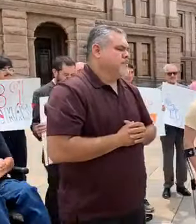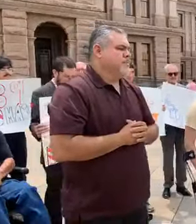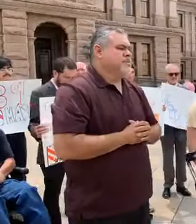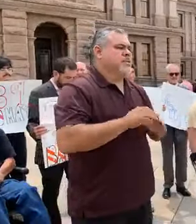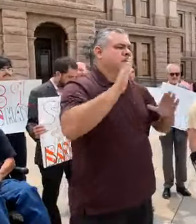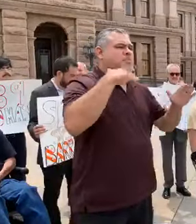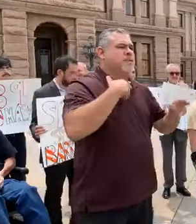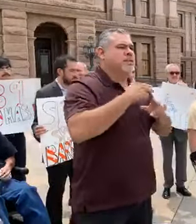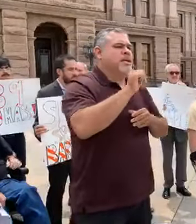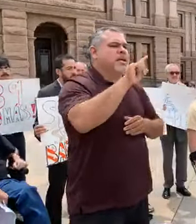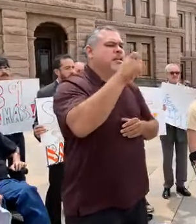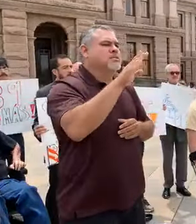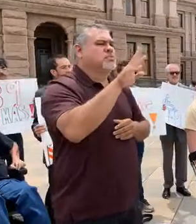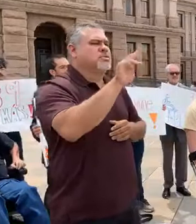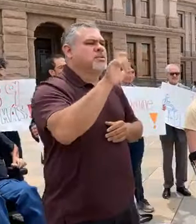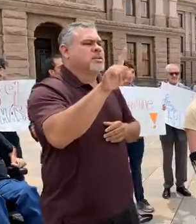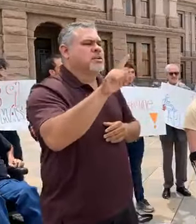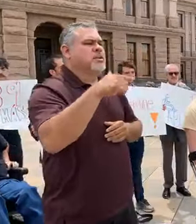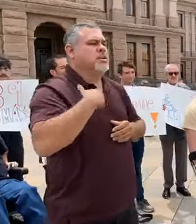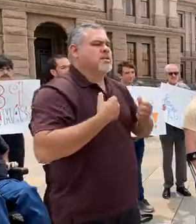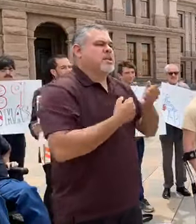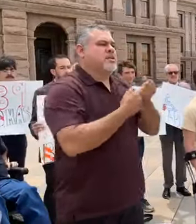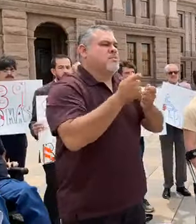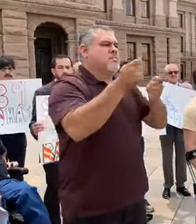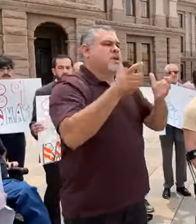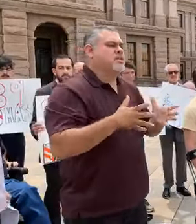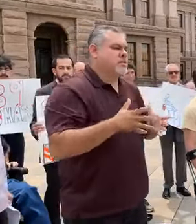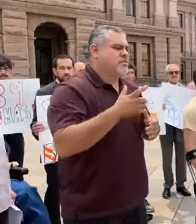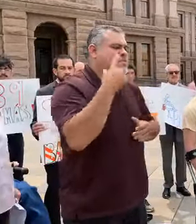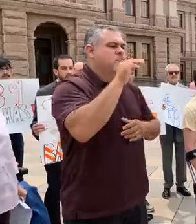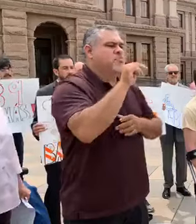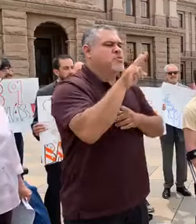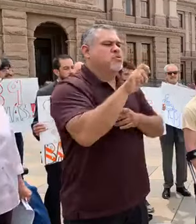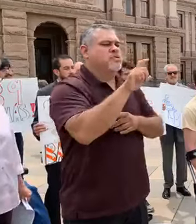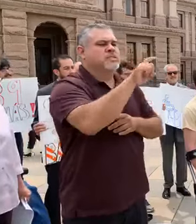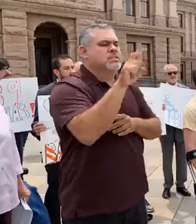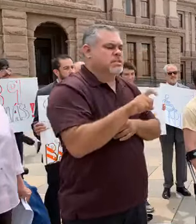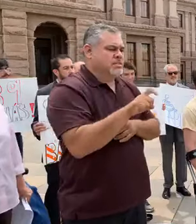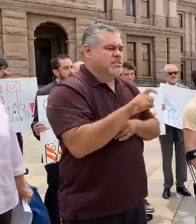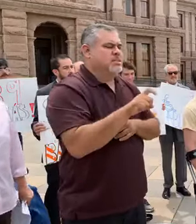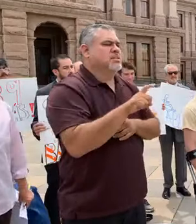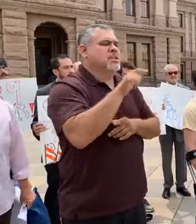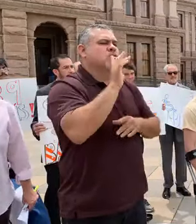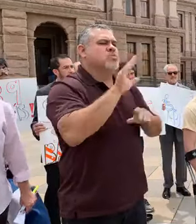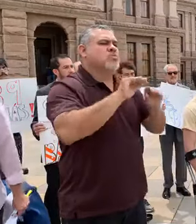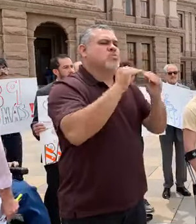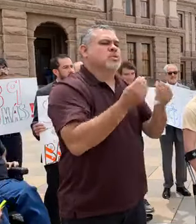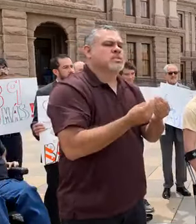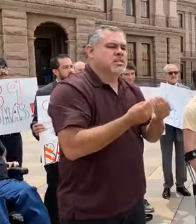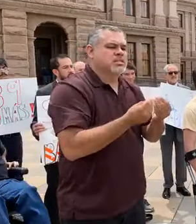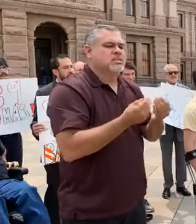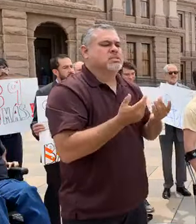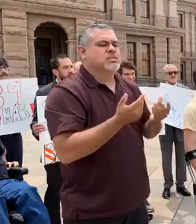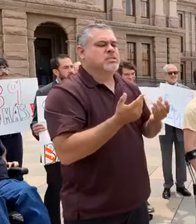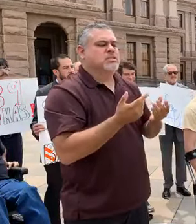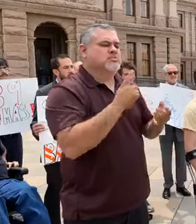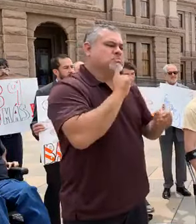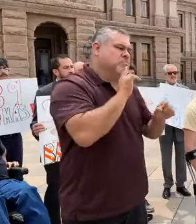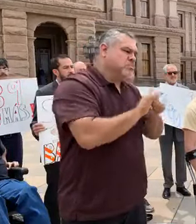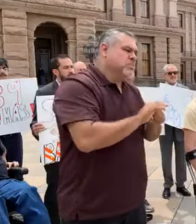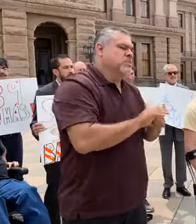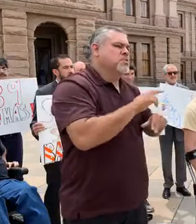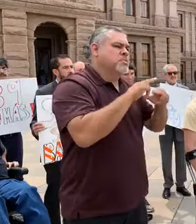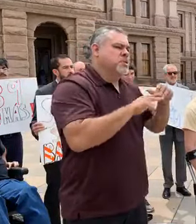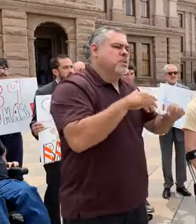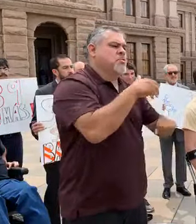Hi, my name is Alex Burnell and I'm the Advocacy Manager at Move Texas. Move Texas is an organization dedicated to